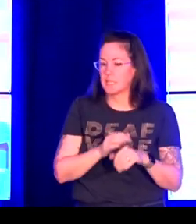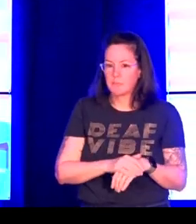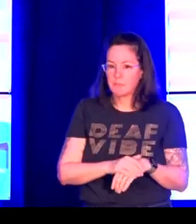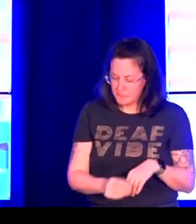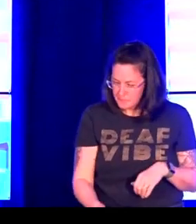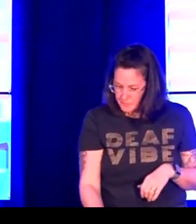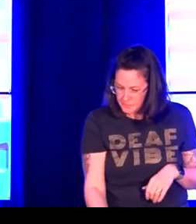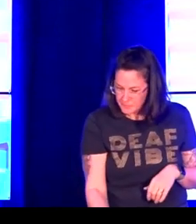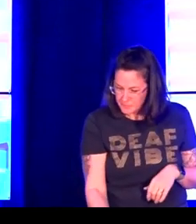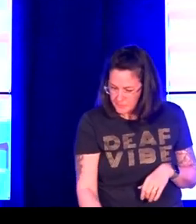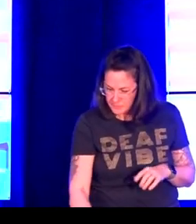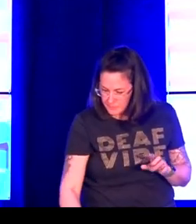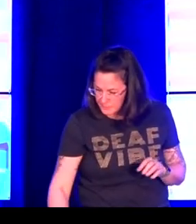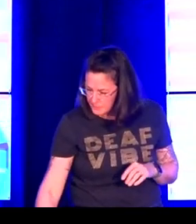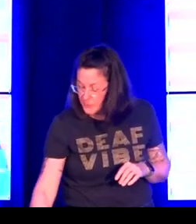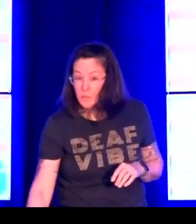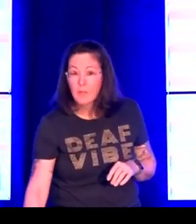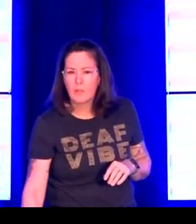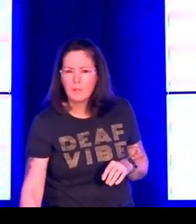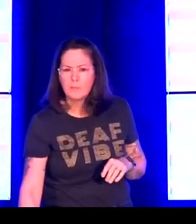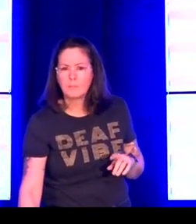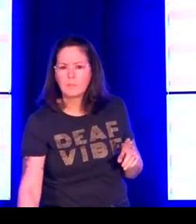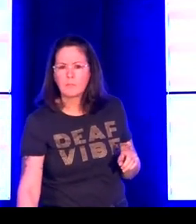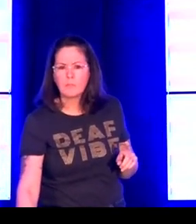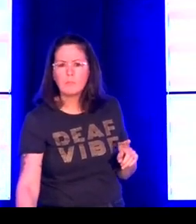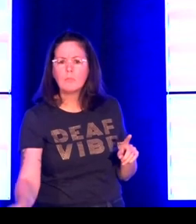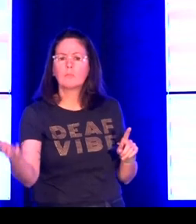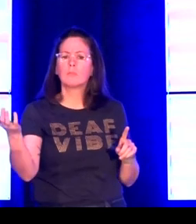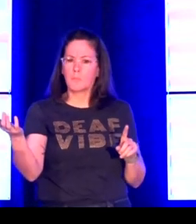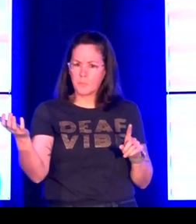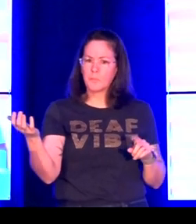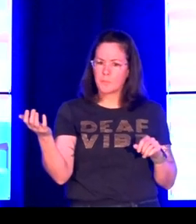And again, the slides are shared so you can read more detail in the presentation notes.